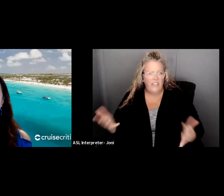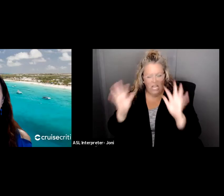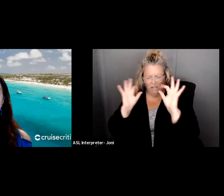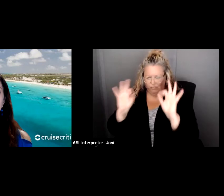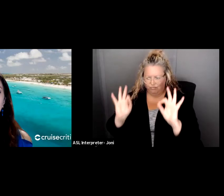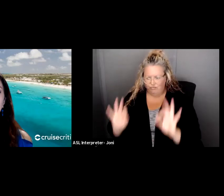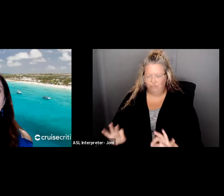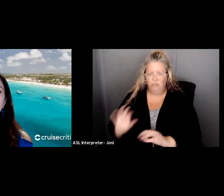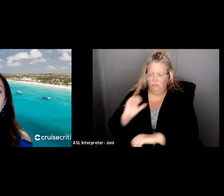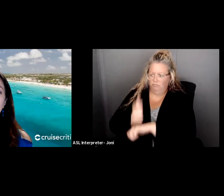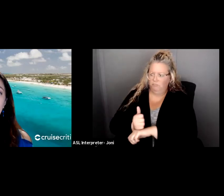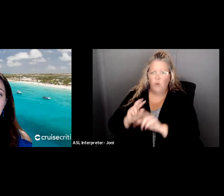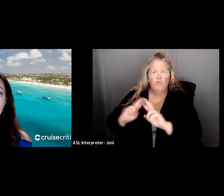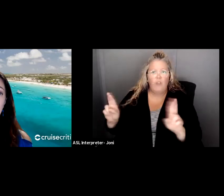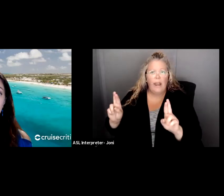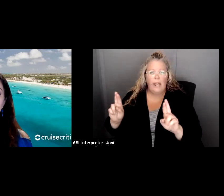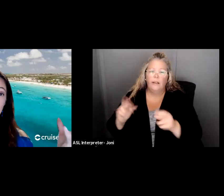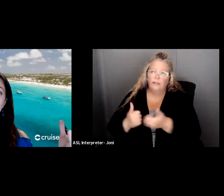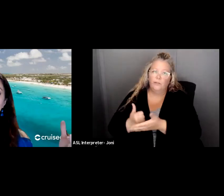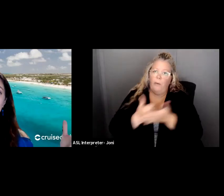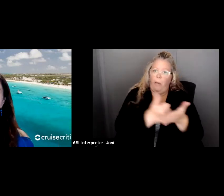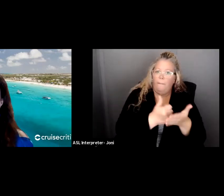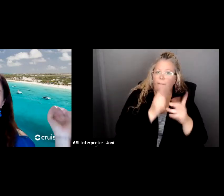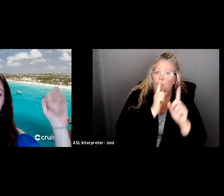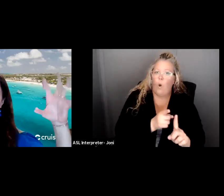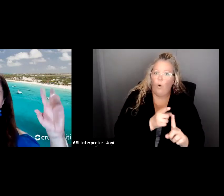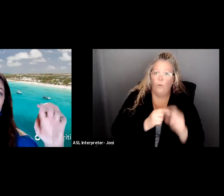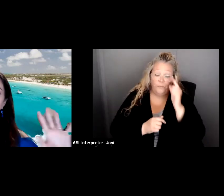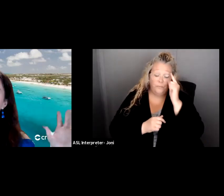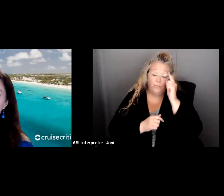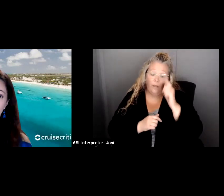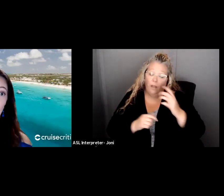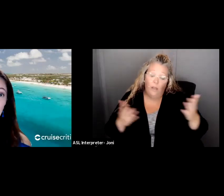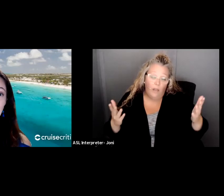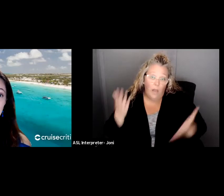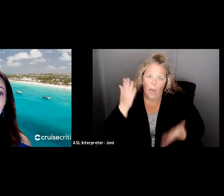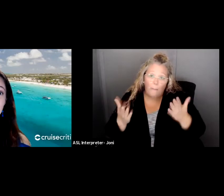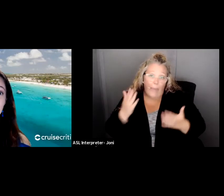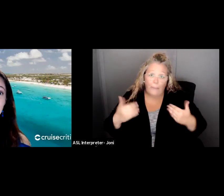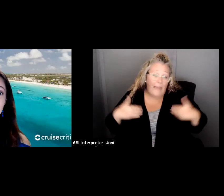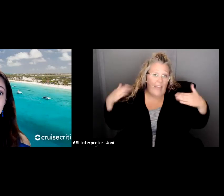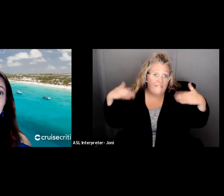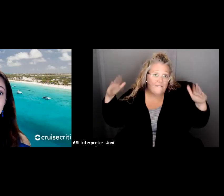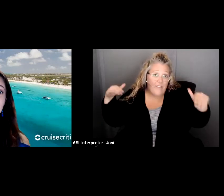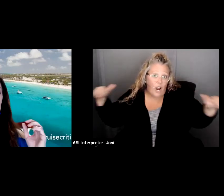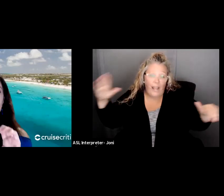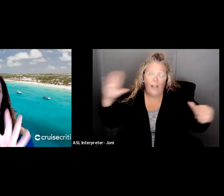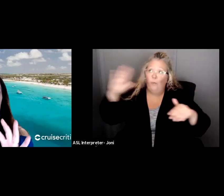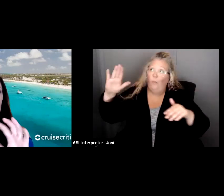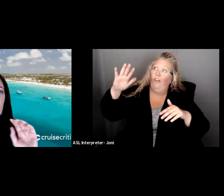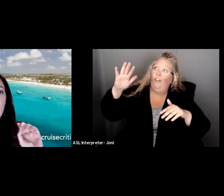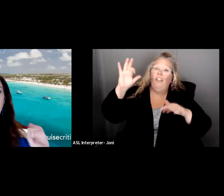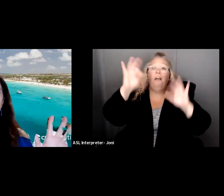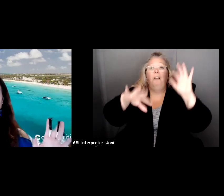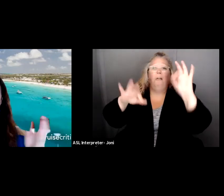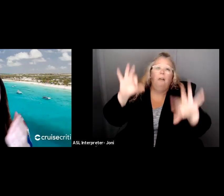in line for your goal. Someone might have the good idea fairy might come down and drop a lot of great ideas and